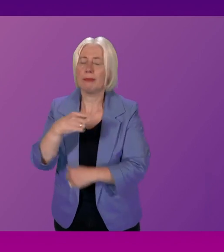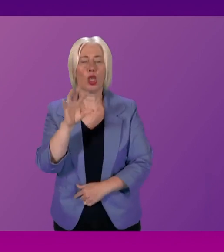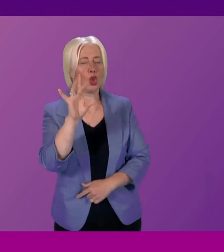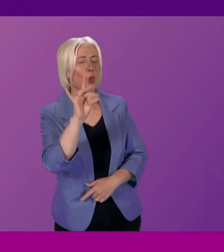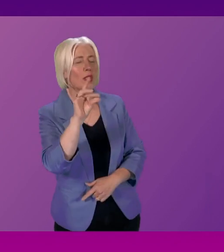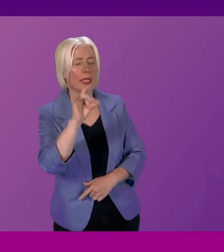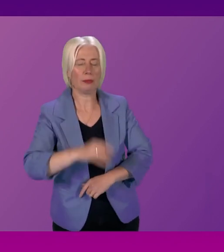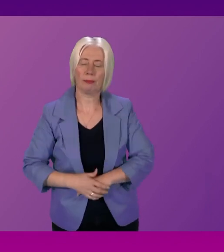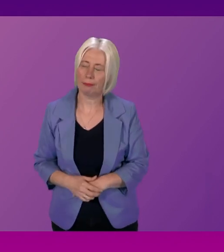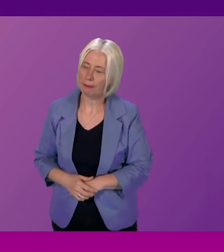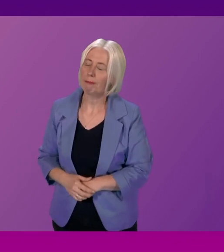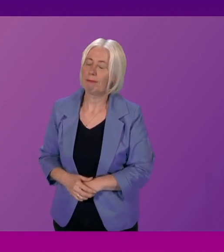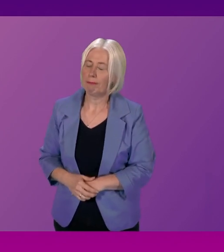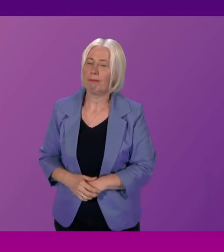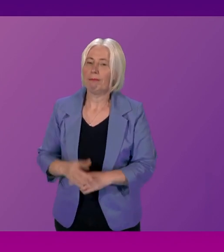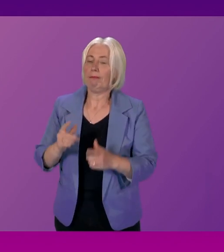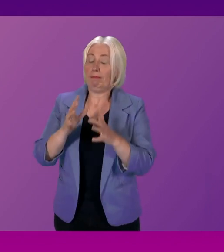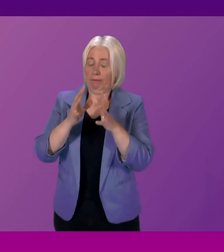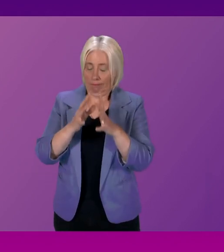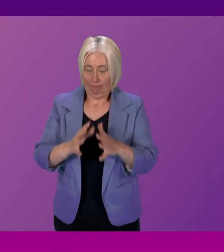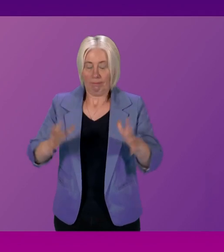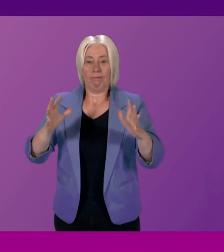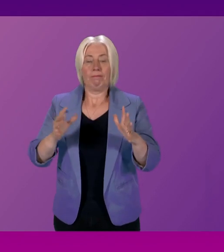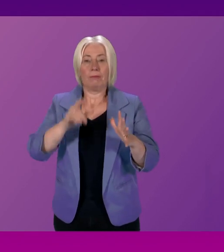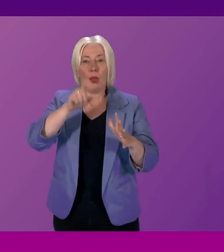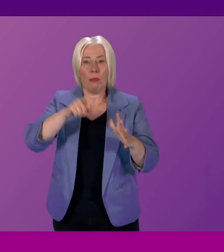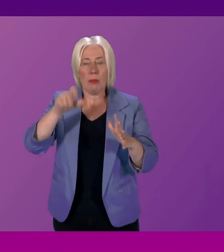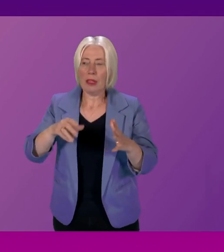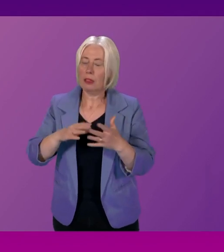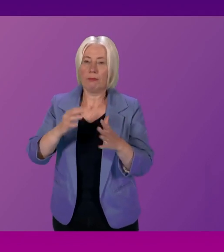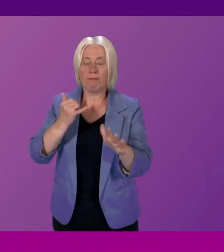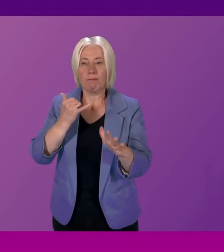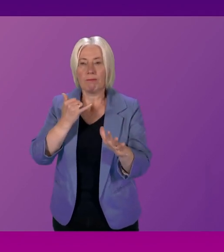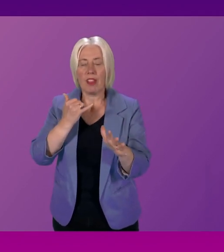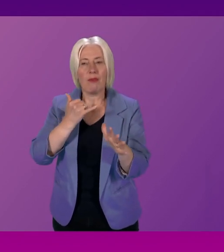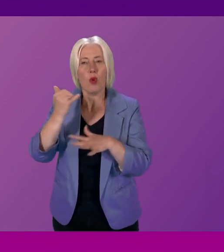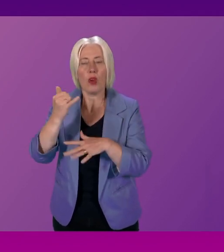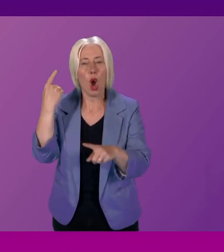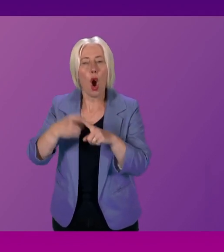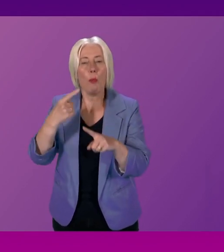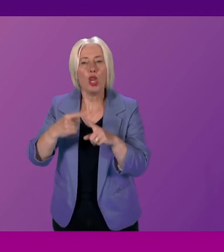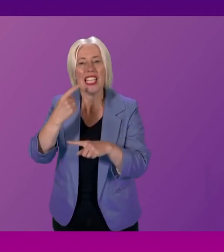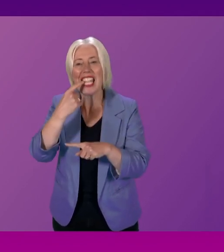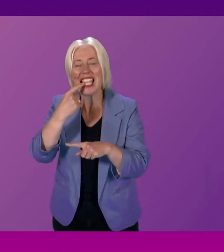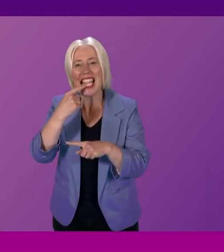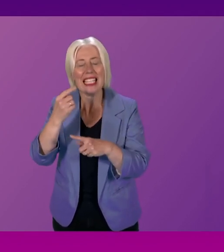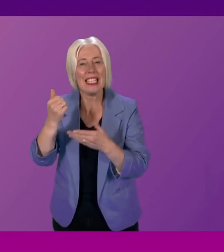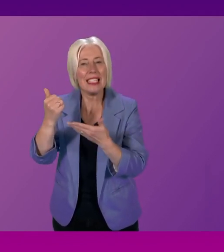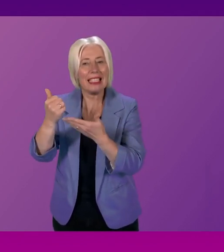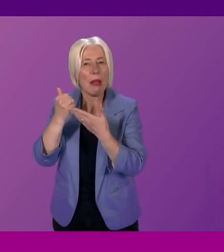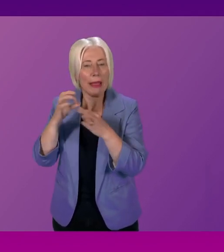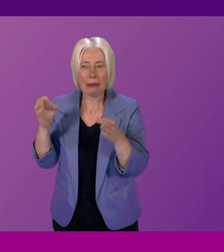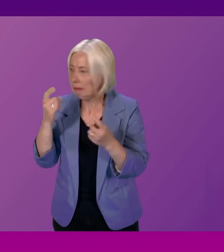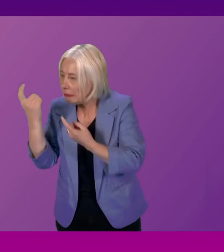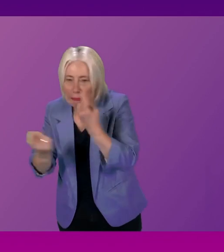Alex Cole-Hamilton. Vast numbers of people are being forced to call emergency dental helplines because they can't find an NHS